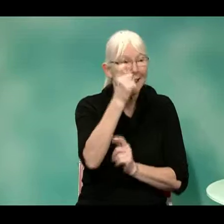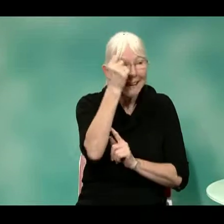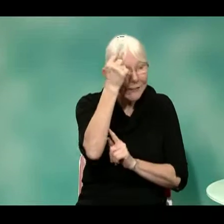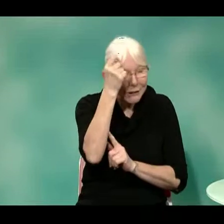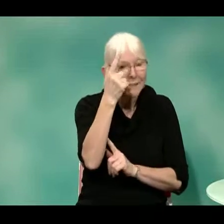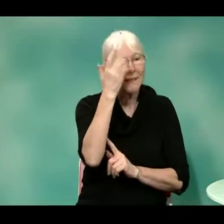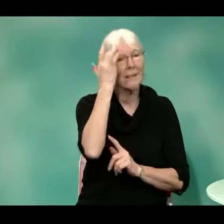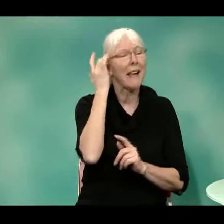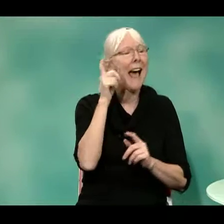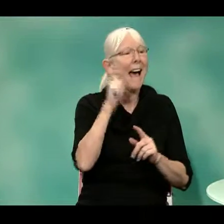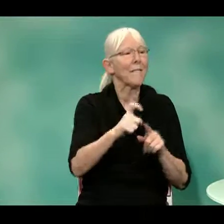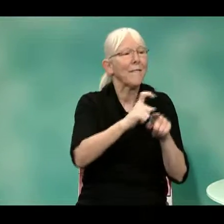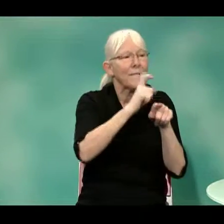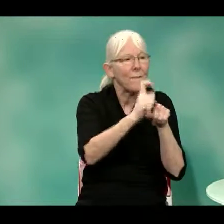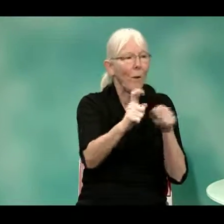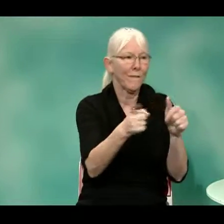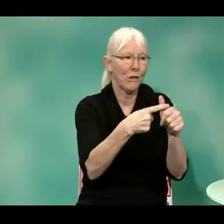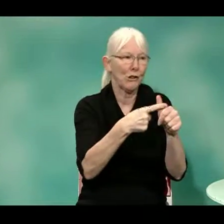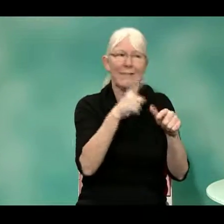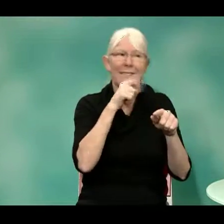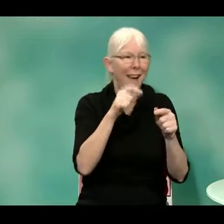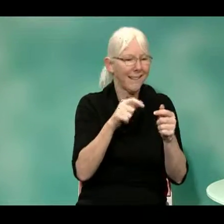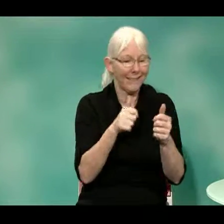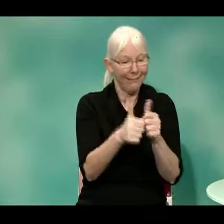really, it is really great. It's finally rolled out.